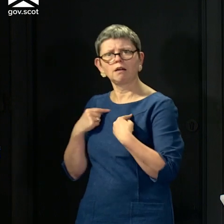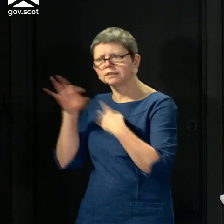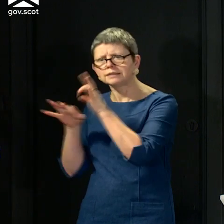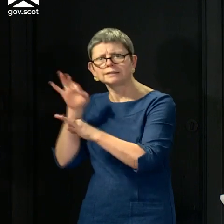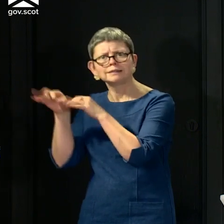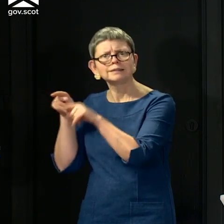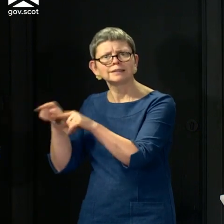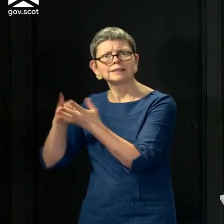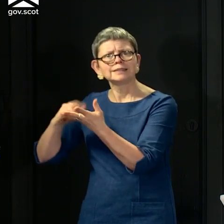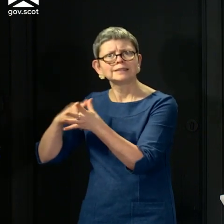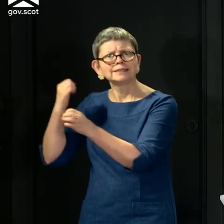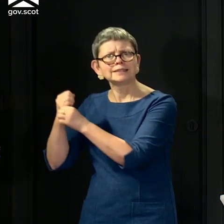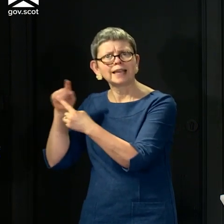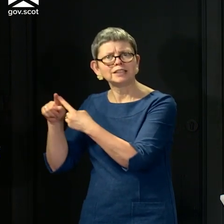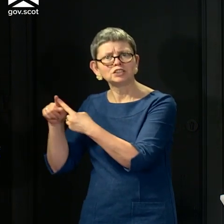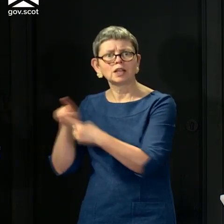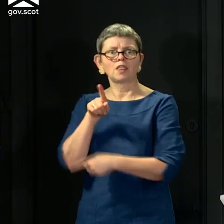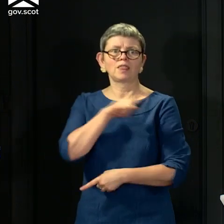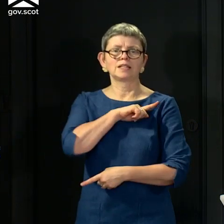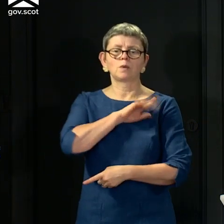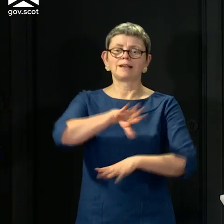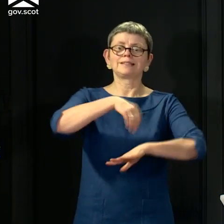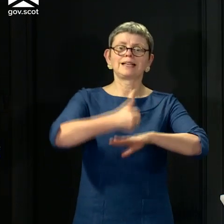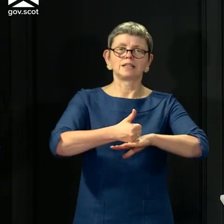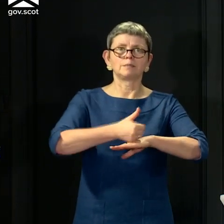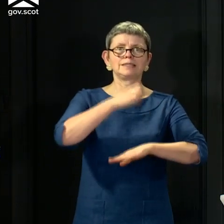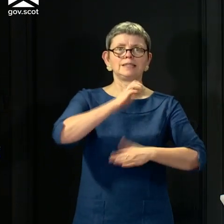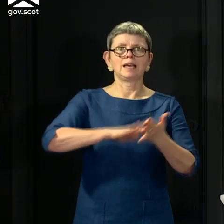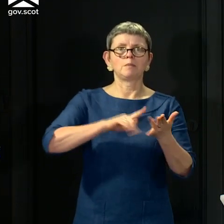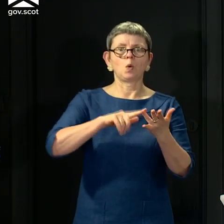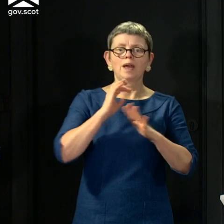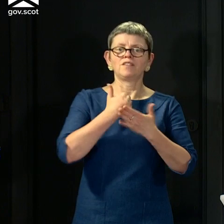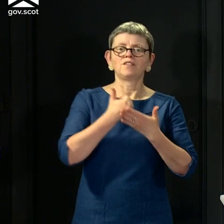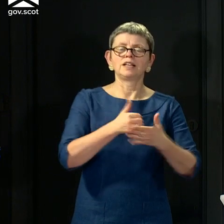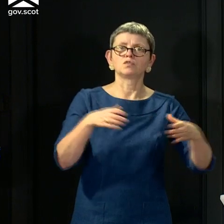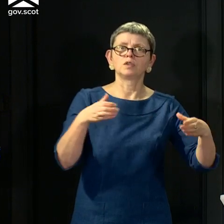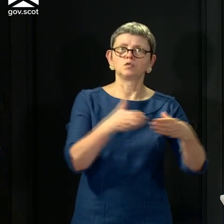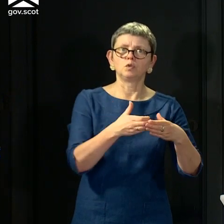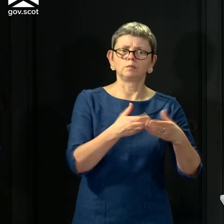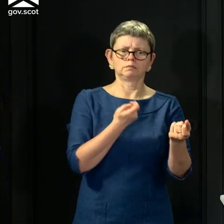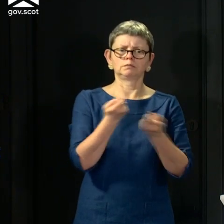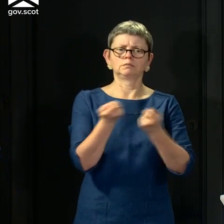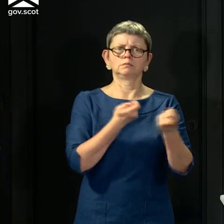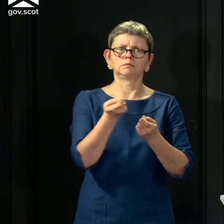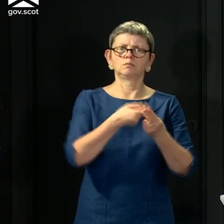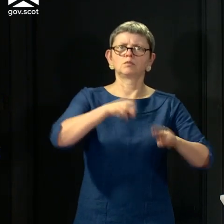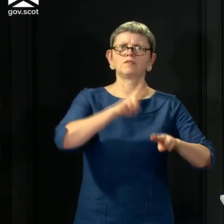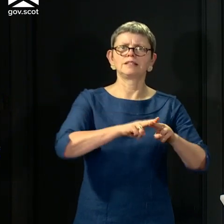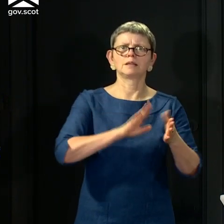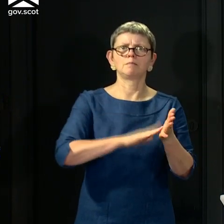establish the CMO advisory group that Professor Andrew Morris chairs now. It's independent, but it gives me